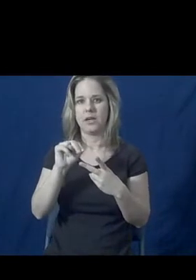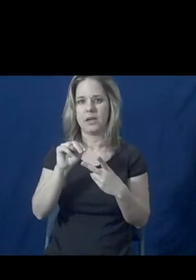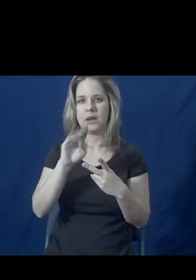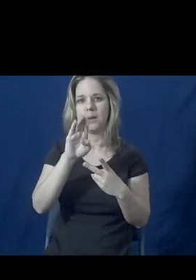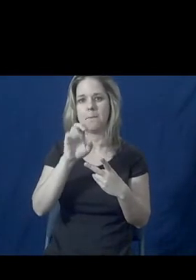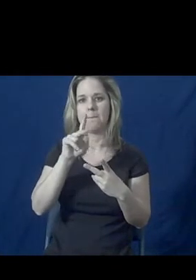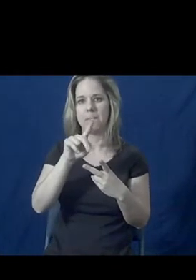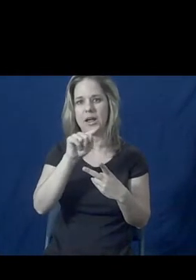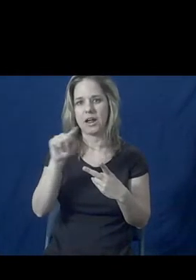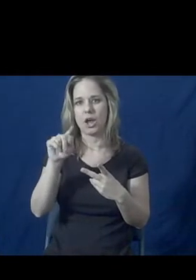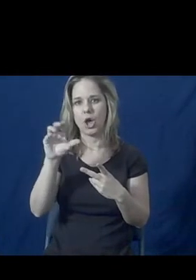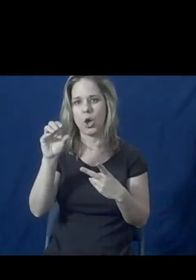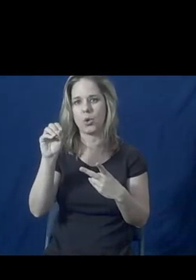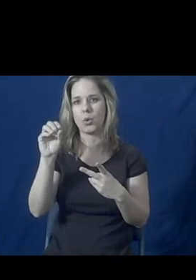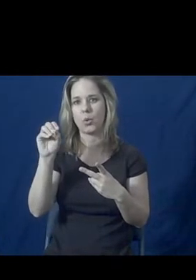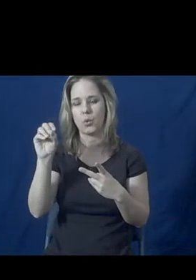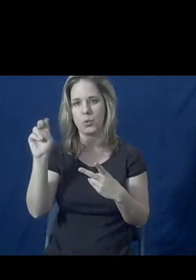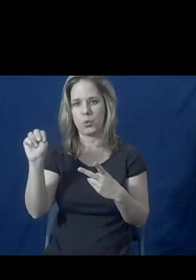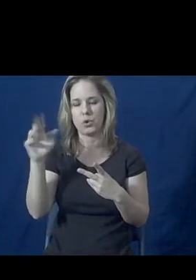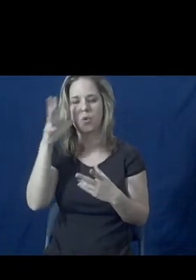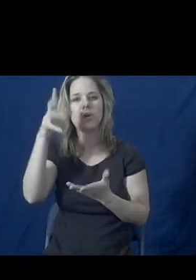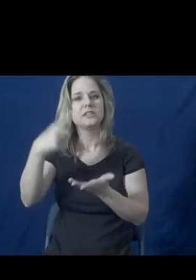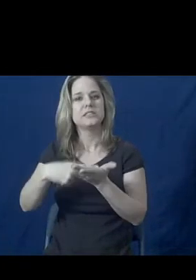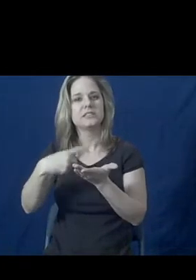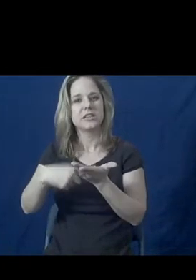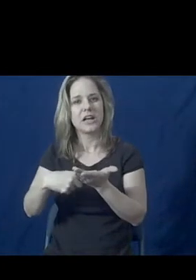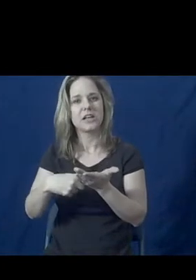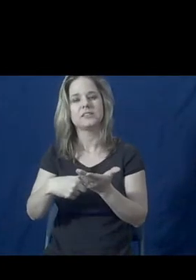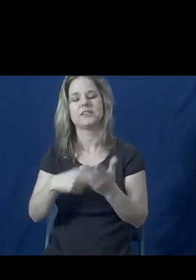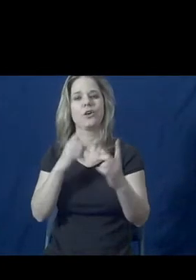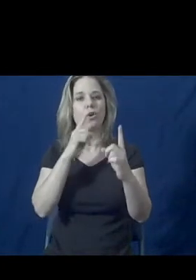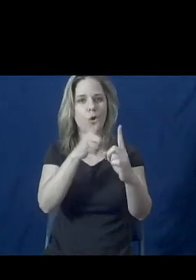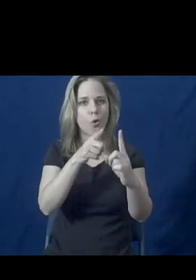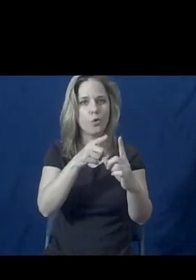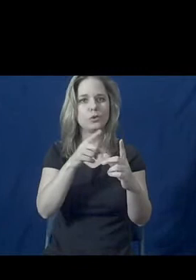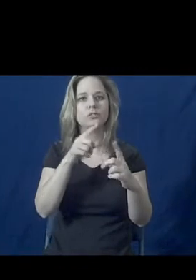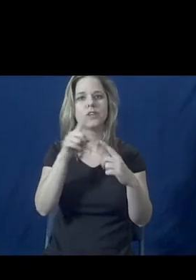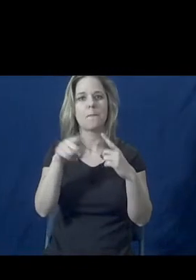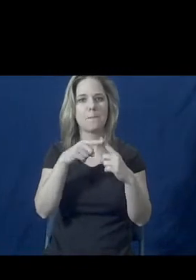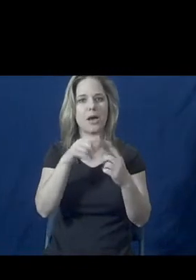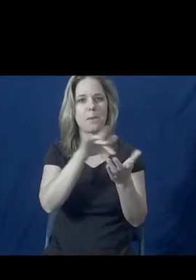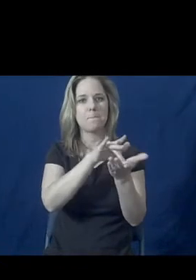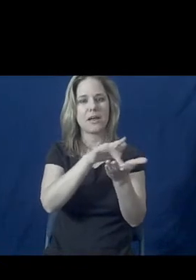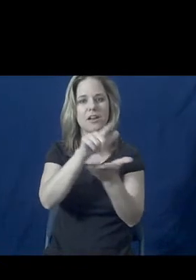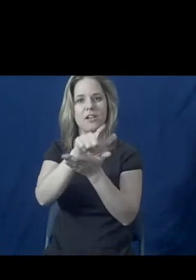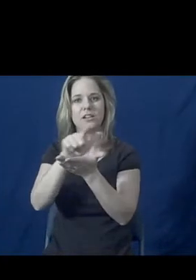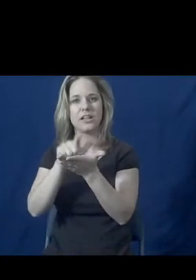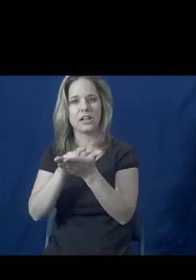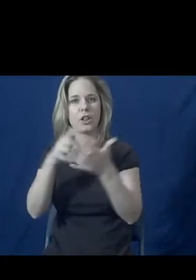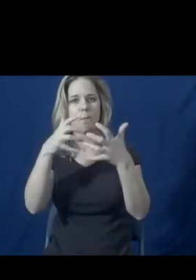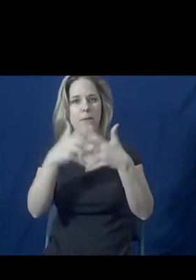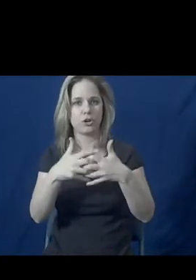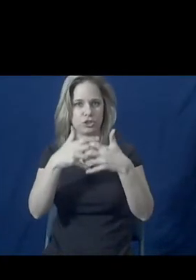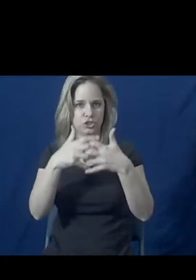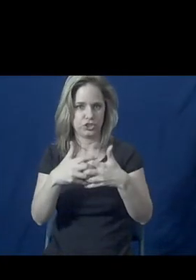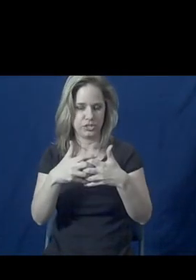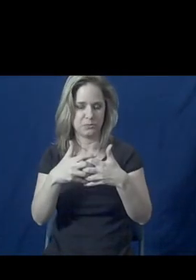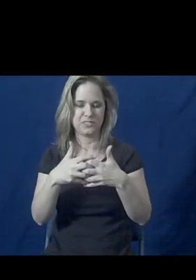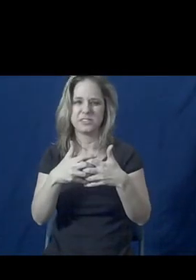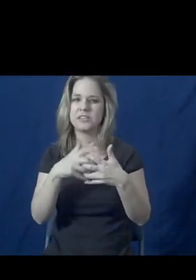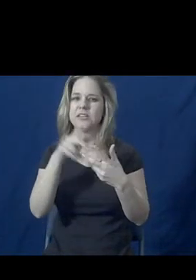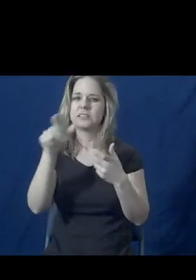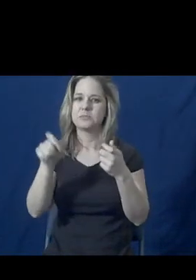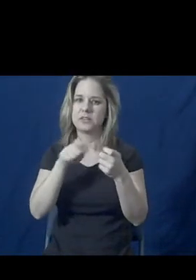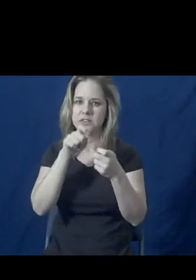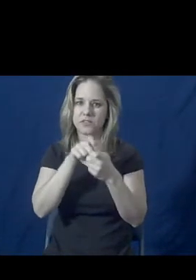Ben Bakun, who will discuss the goals, objectives, and core components of medical-legal partnerships in the context